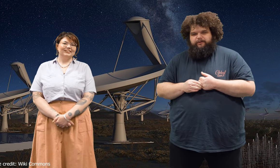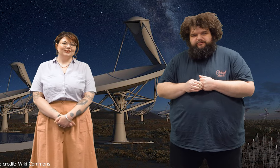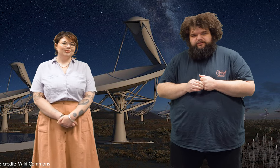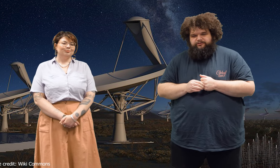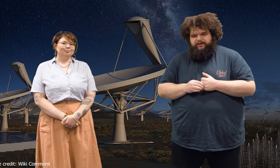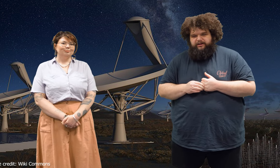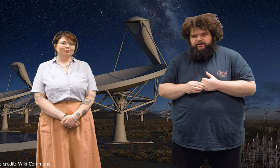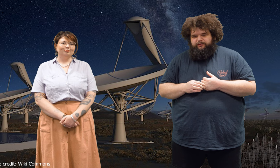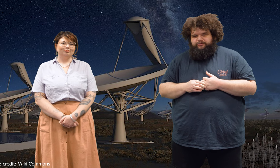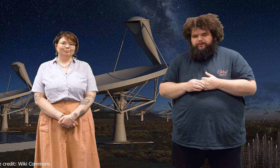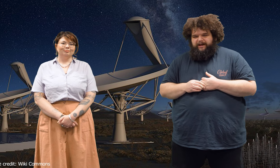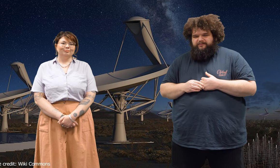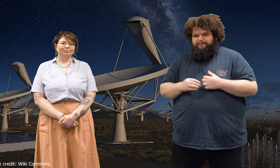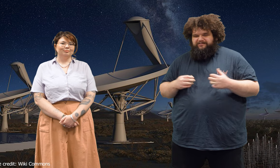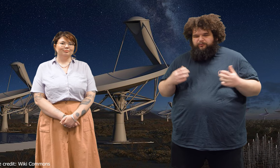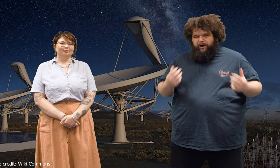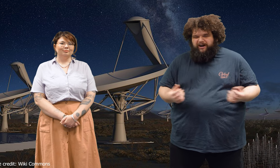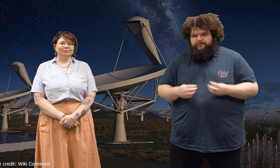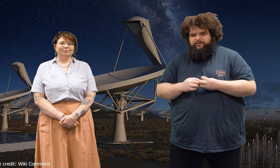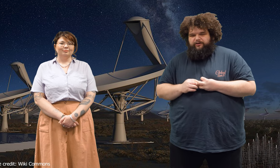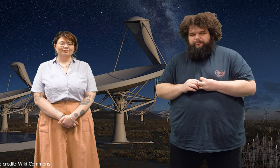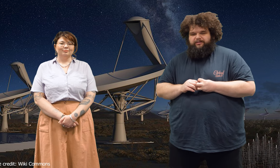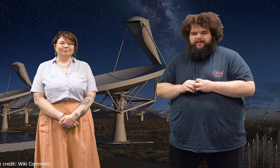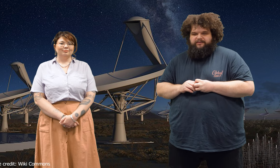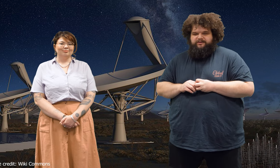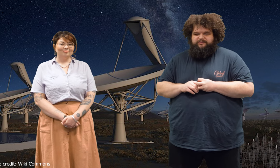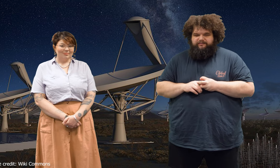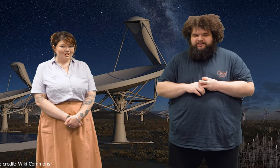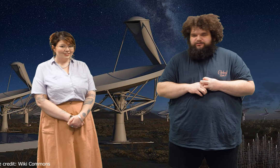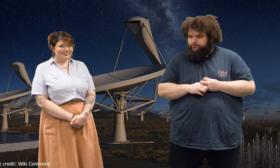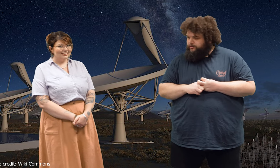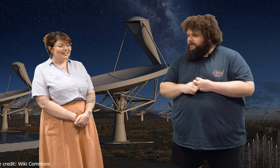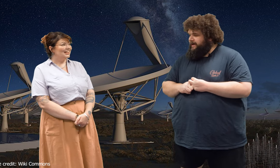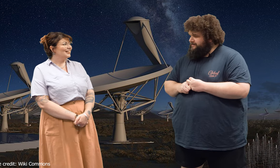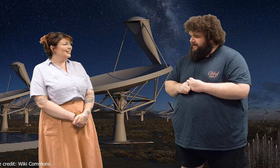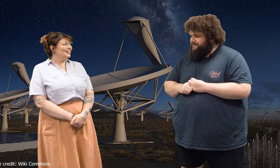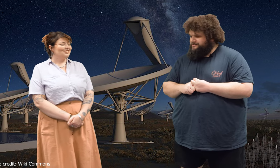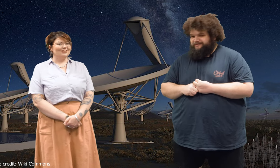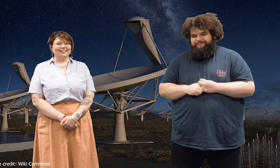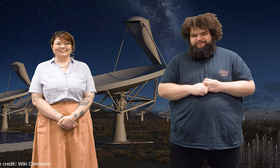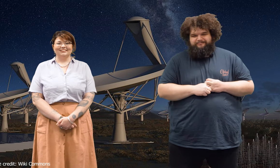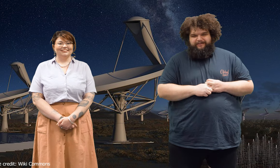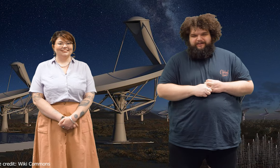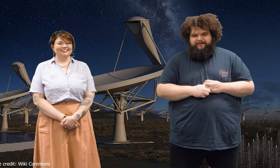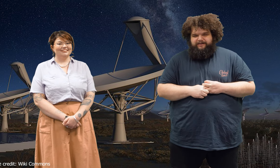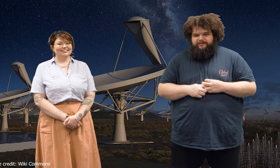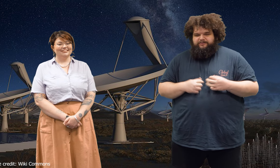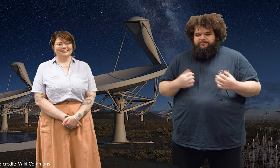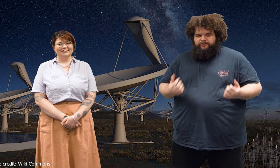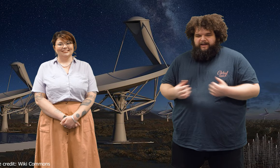Western Australia, which will house a massive 131,072 antennas. Wow. To date,